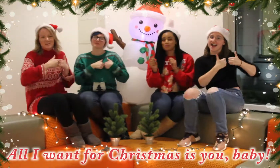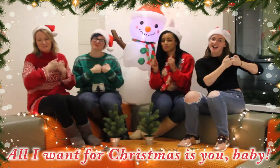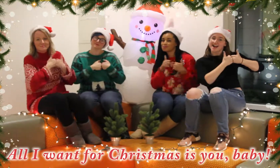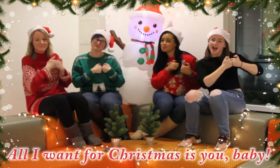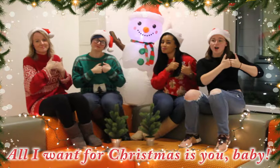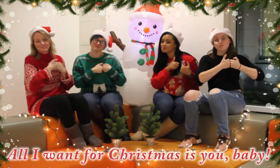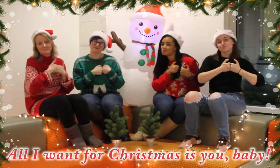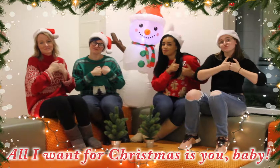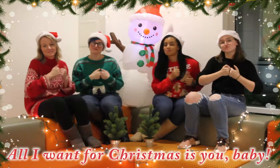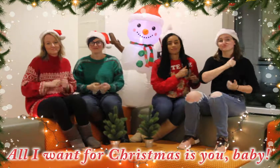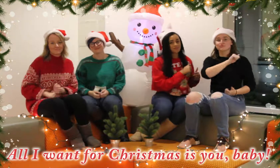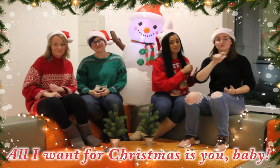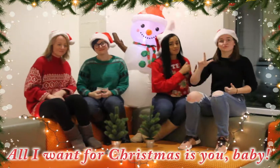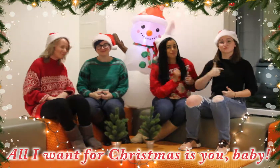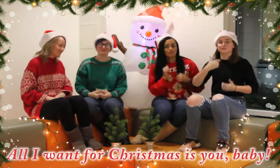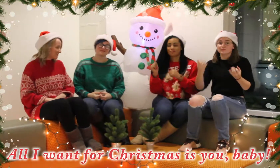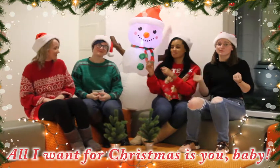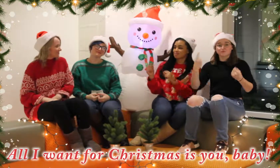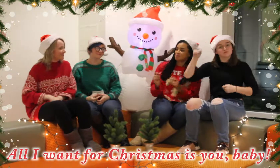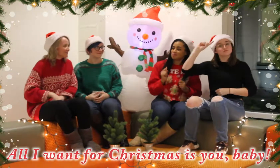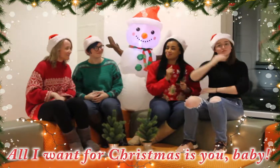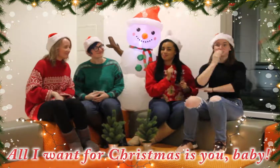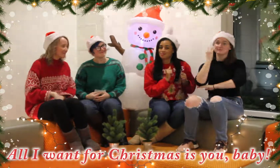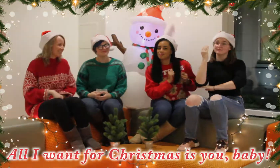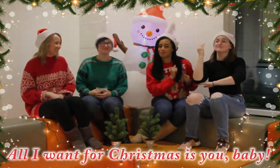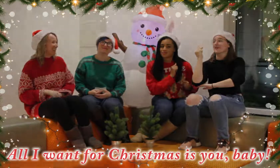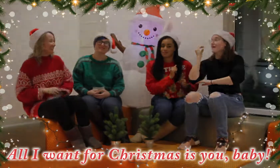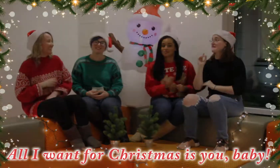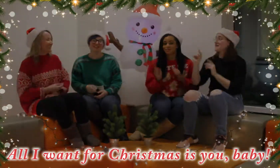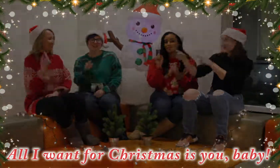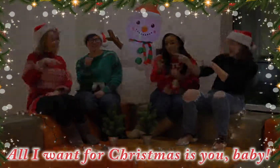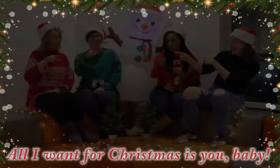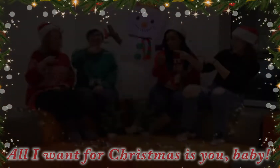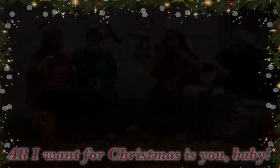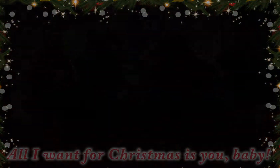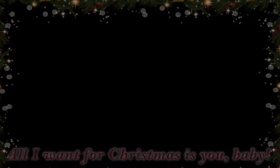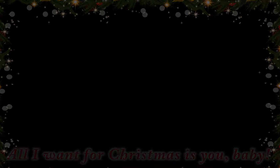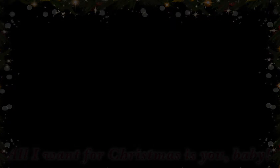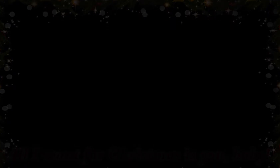baby All I want for Christmas is you Oh,